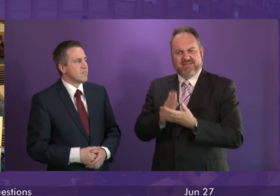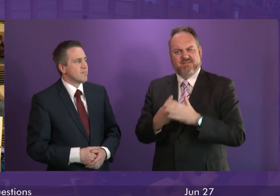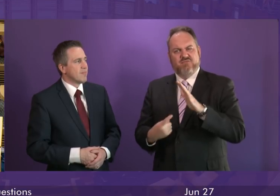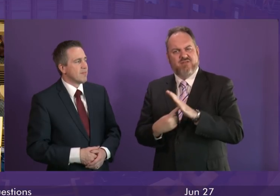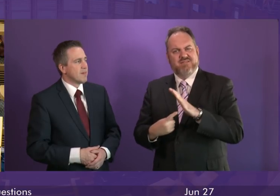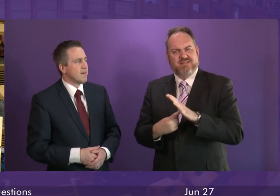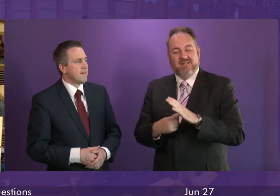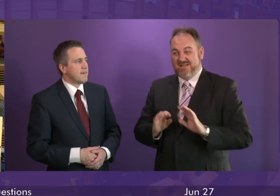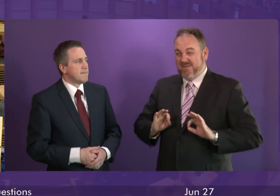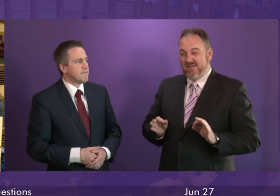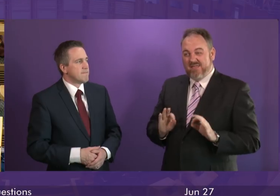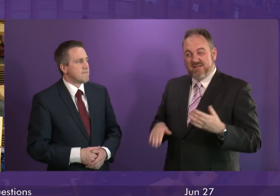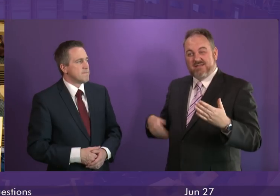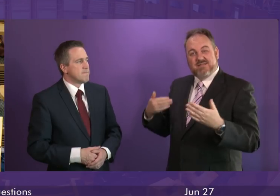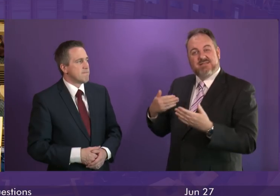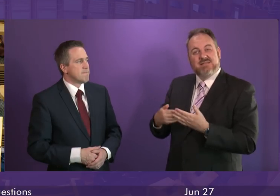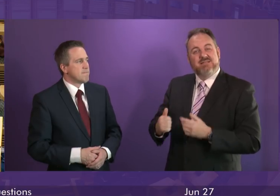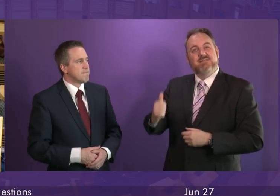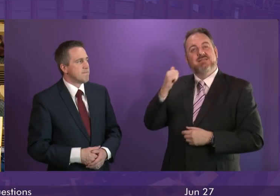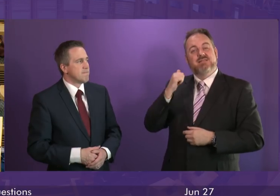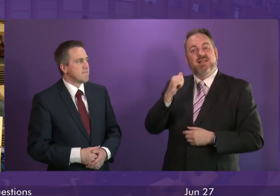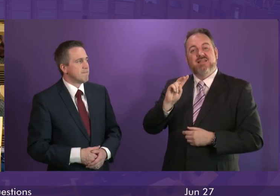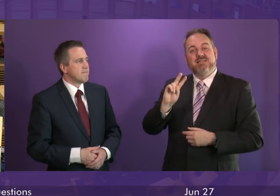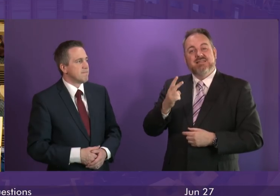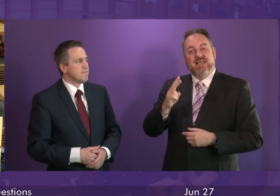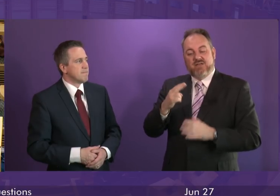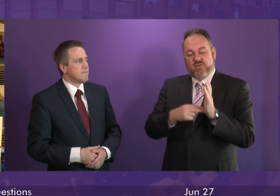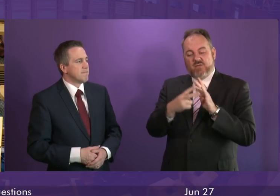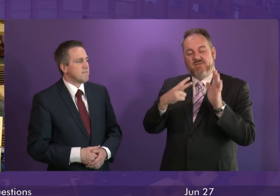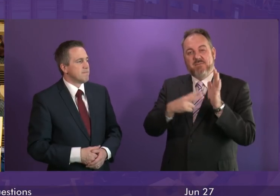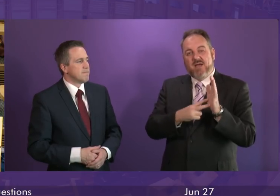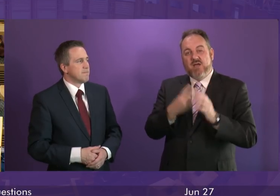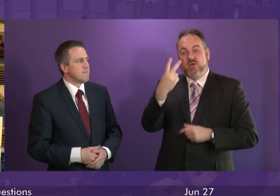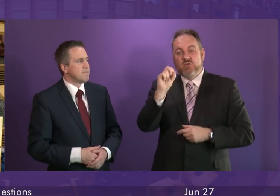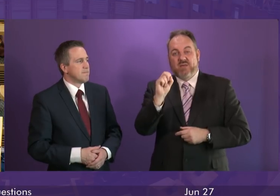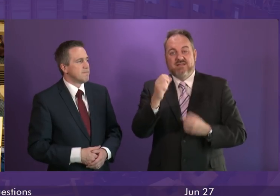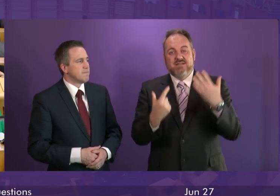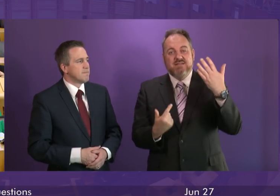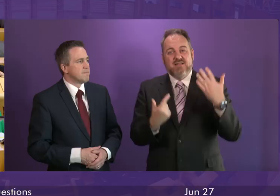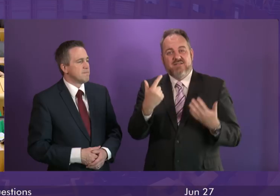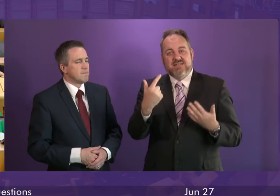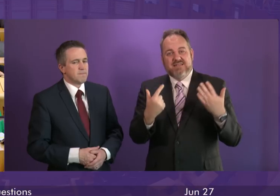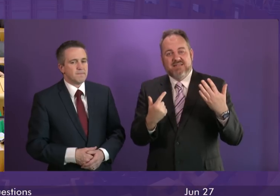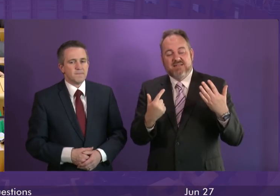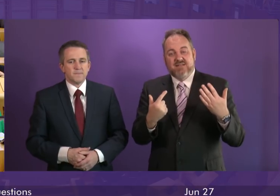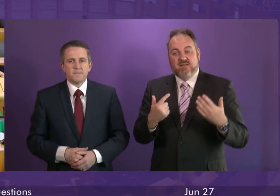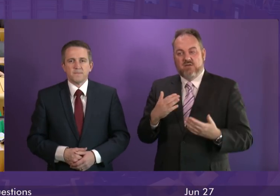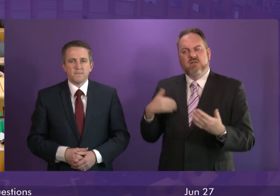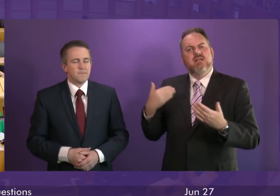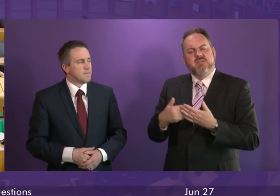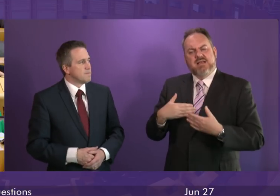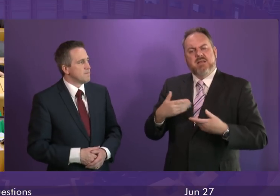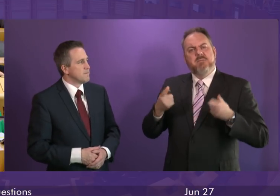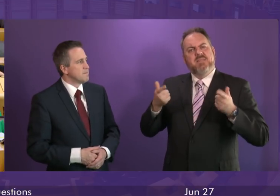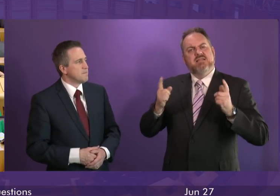there hasn't been one since as far back as the 2nd of November 2017. Or we've had ministerial statements